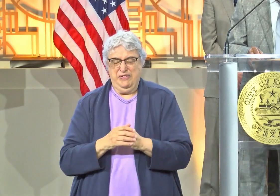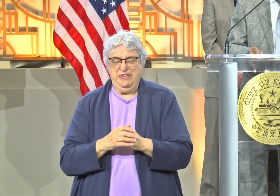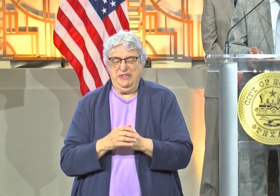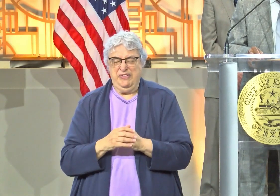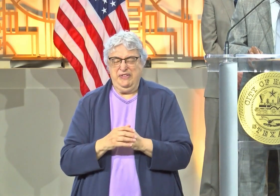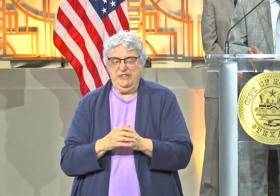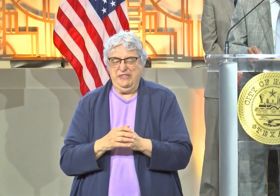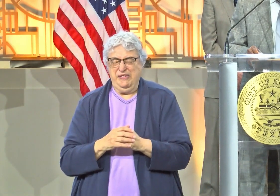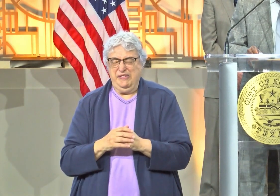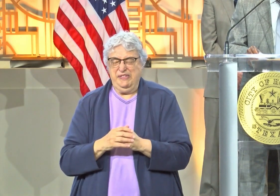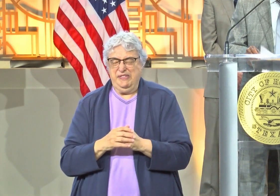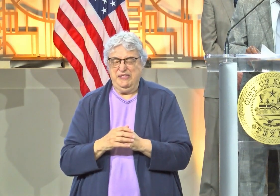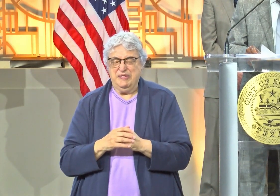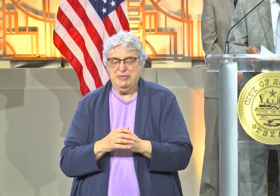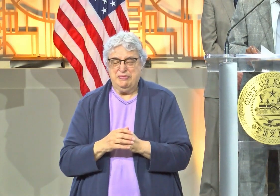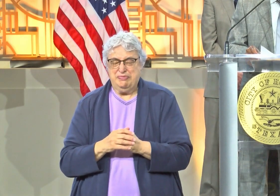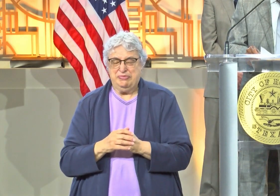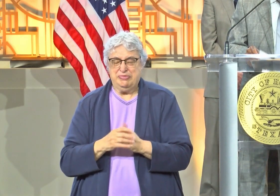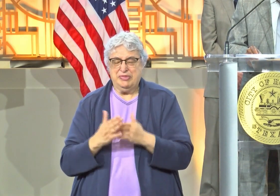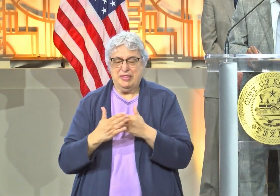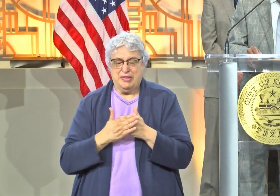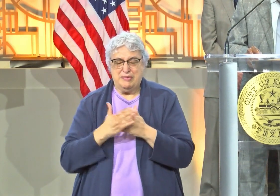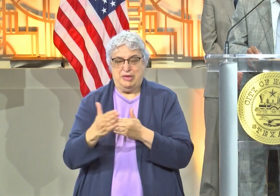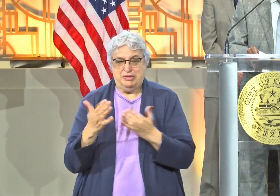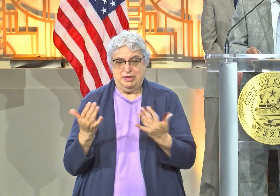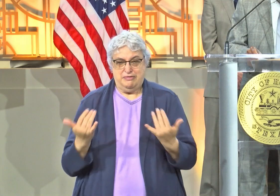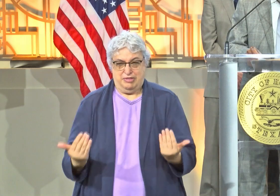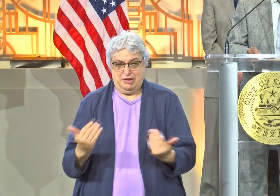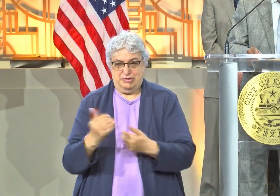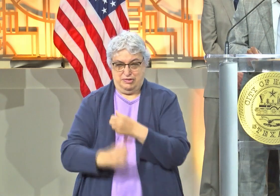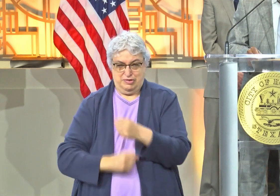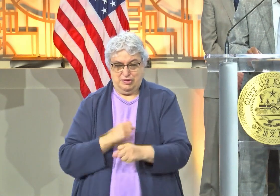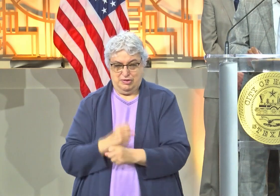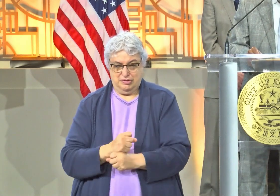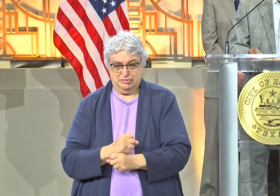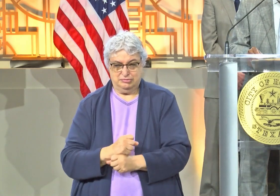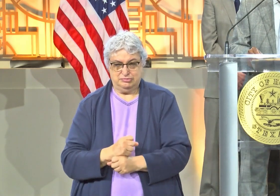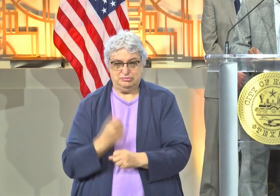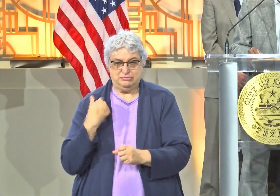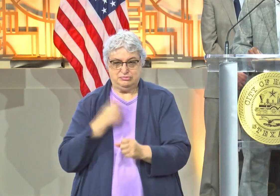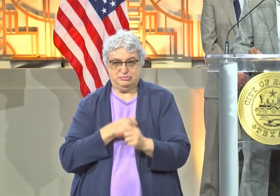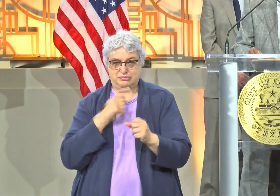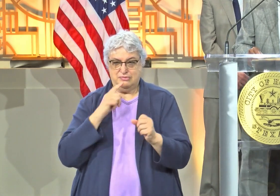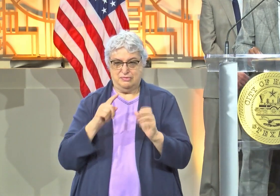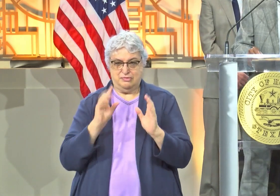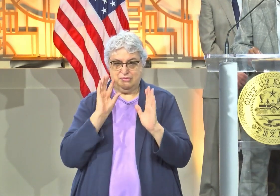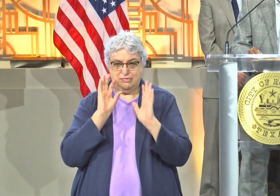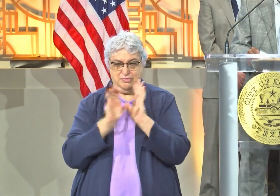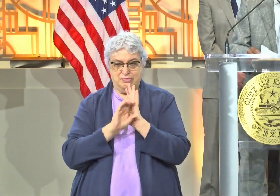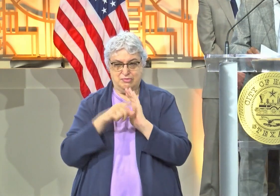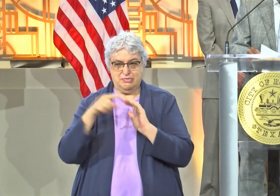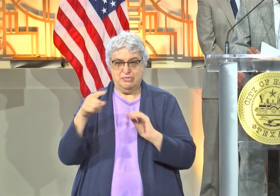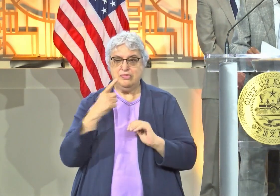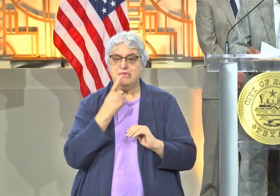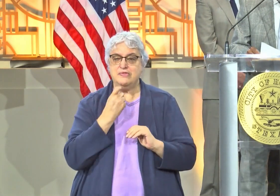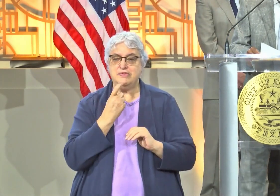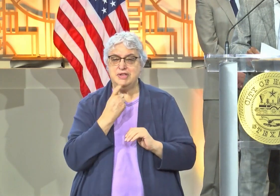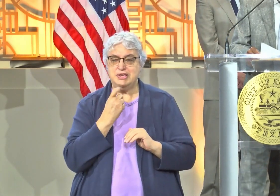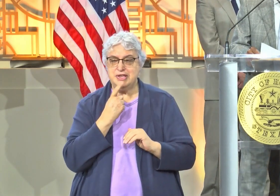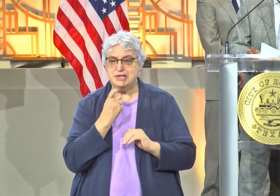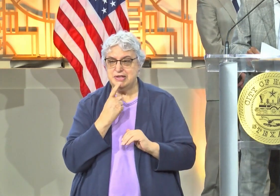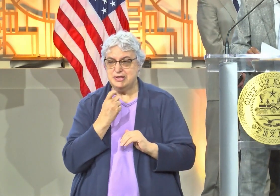into the rest of this year. So we have a graphic to illustrate this. The red bars